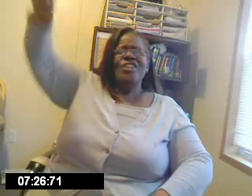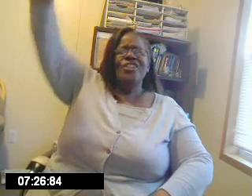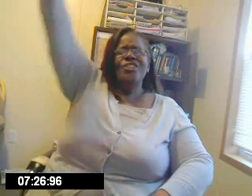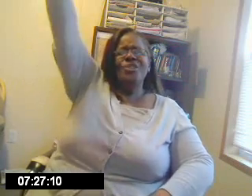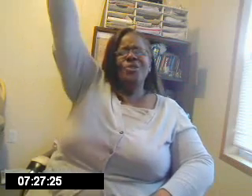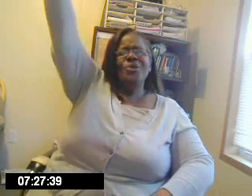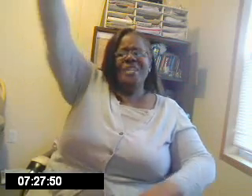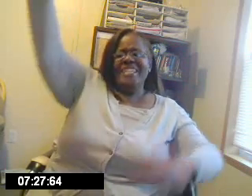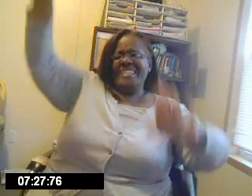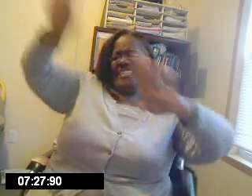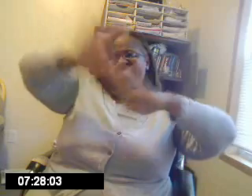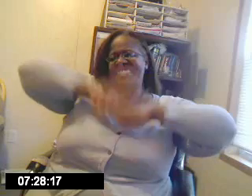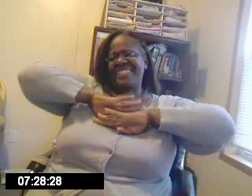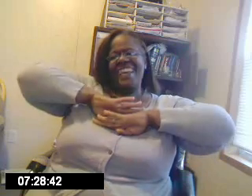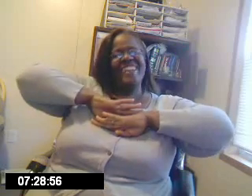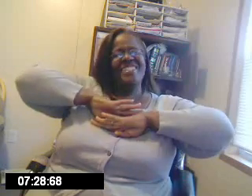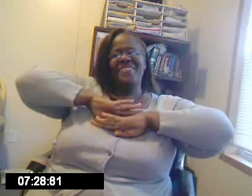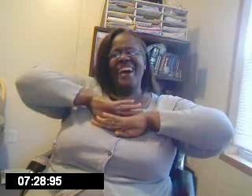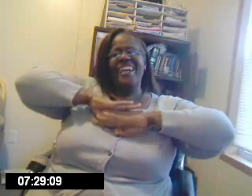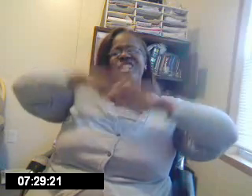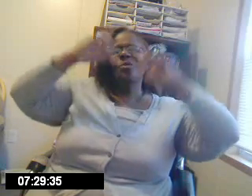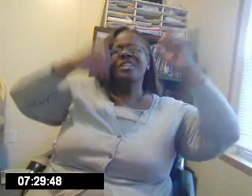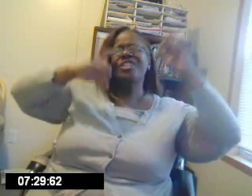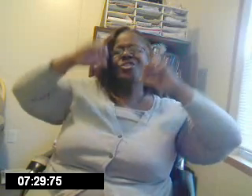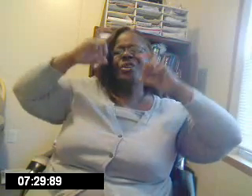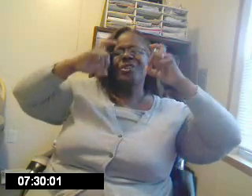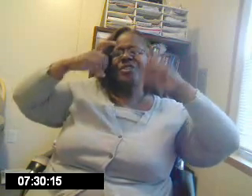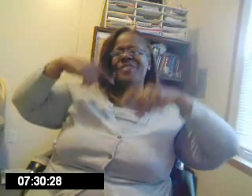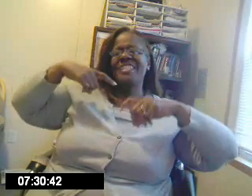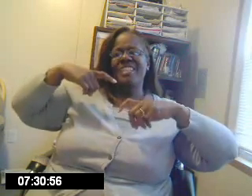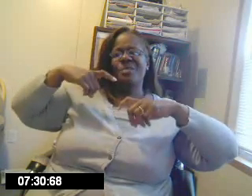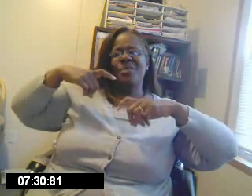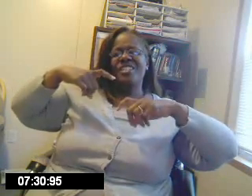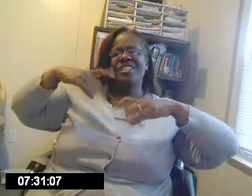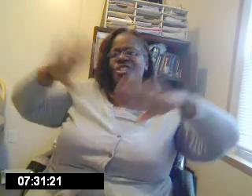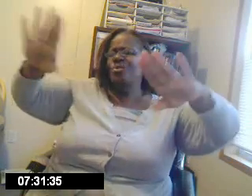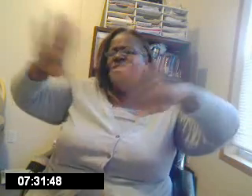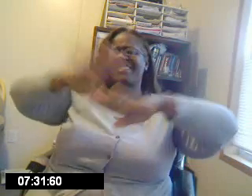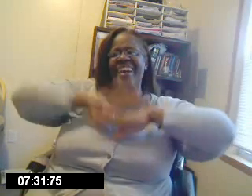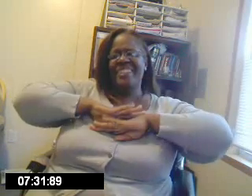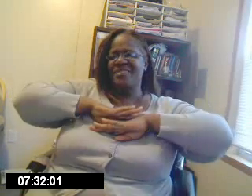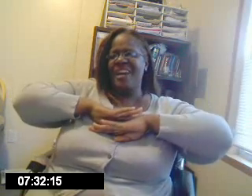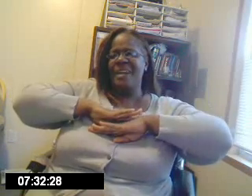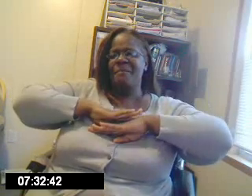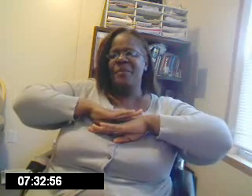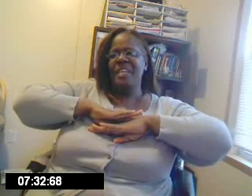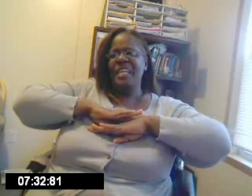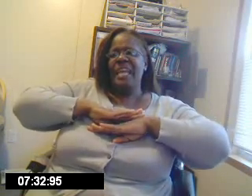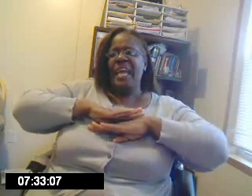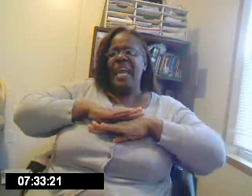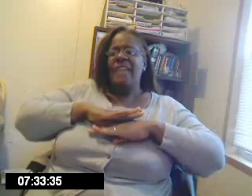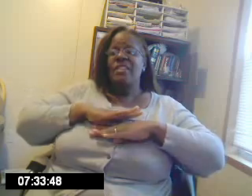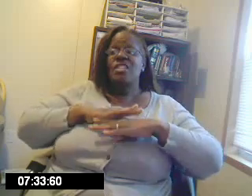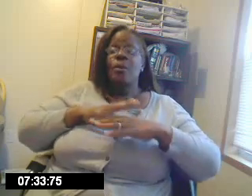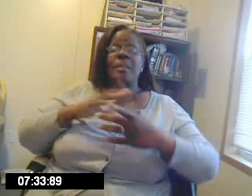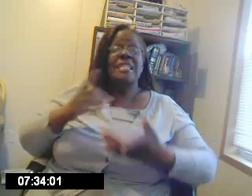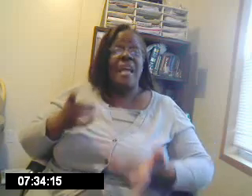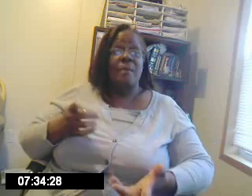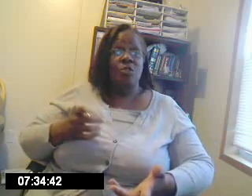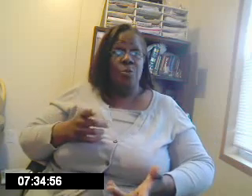You satisfied. You want to show it on your face expression. You satisfied. And then so many times you